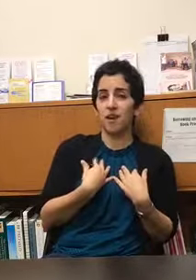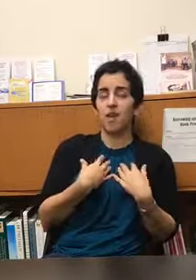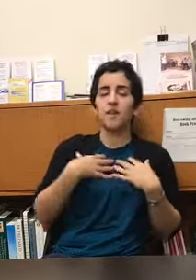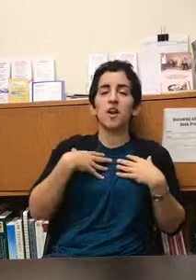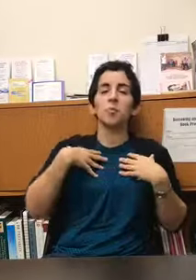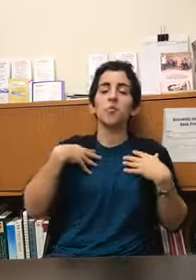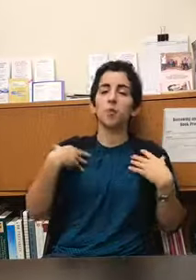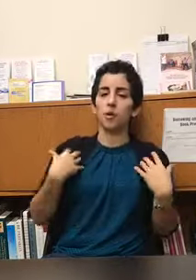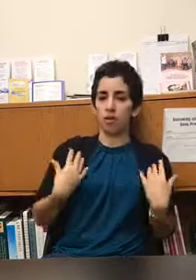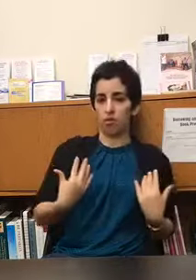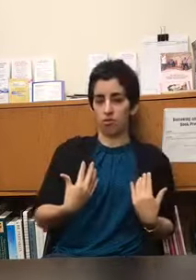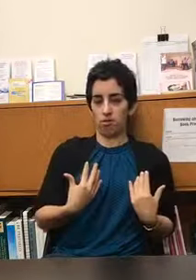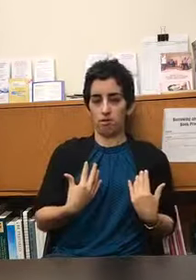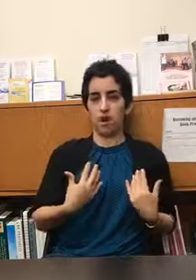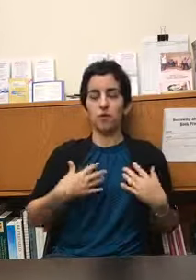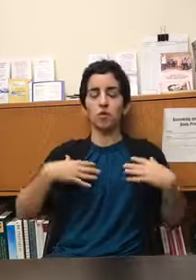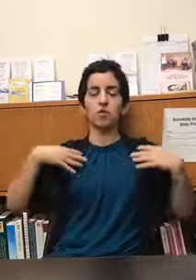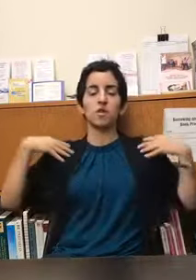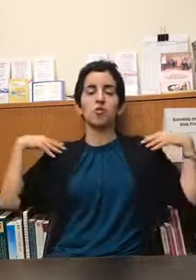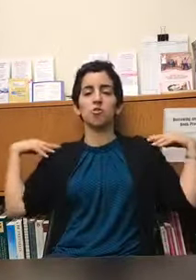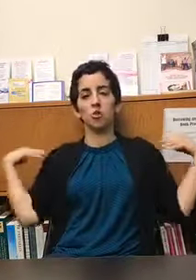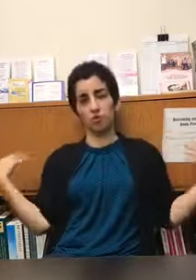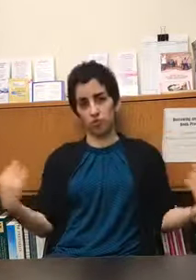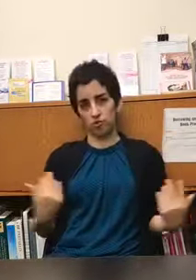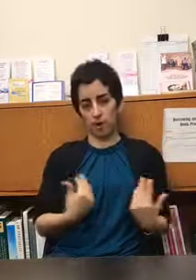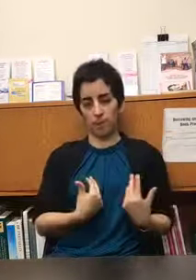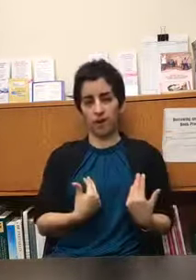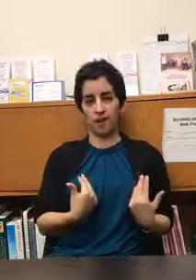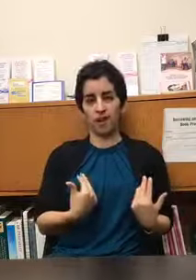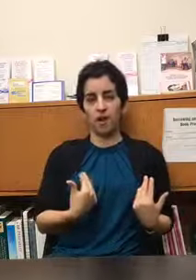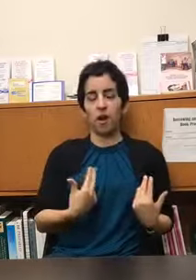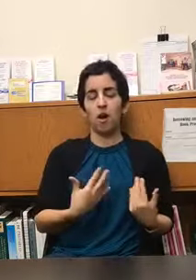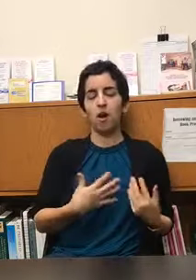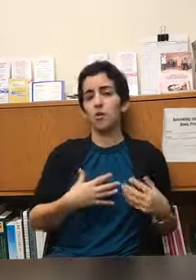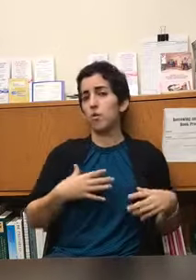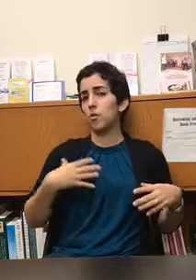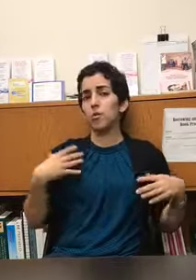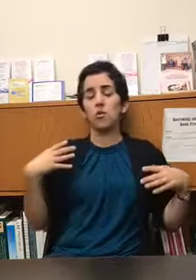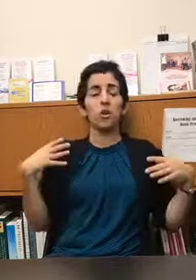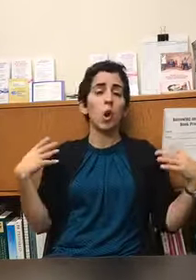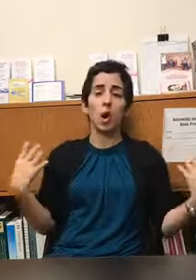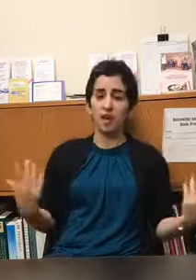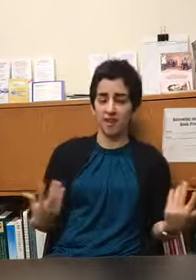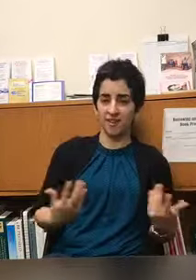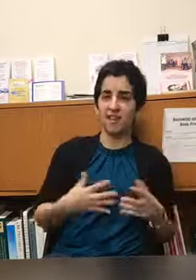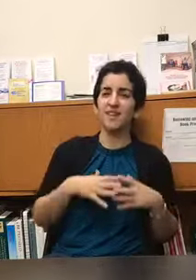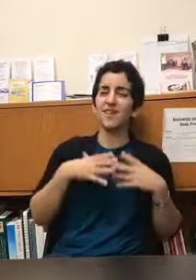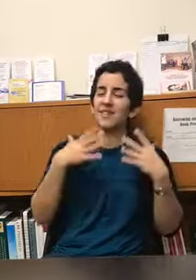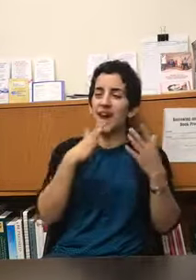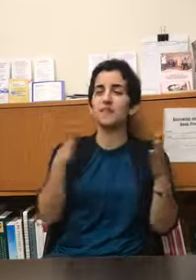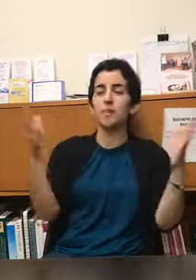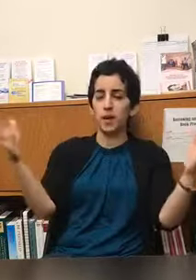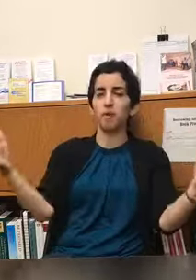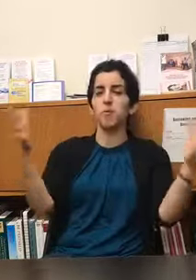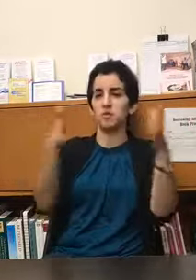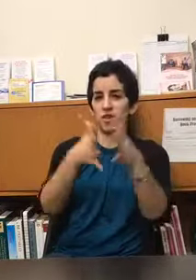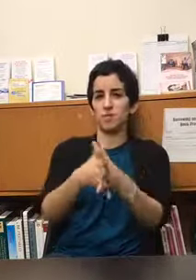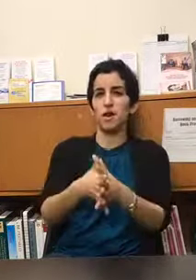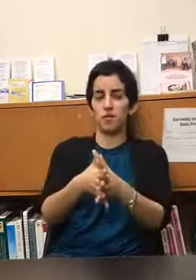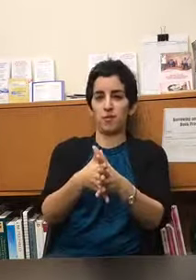is it helping you breathe have you noticed that your shoulders are dropping are you yawning like that's pairing music and mindfulness